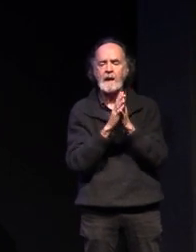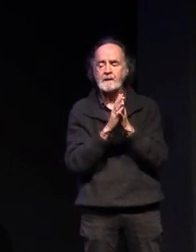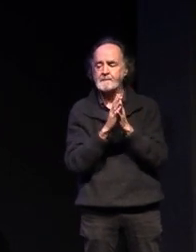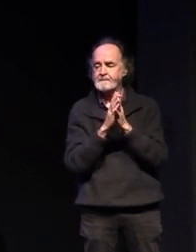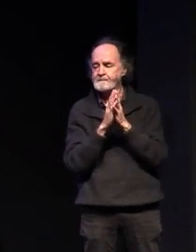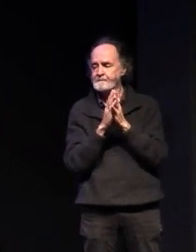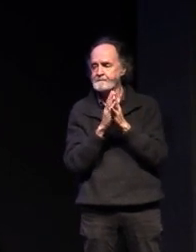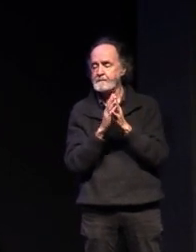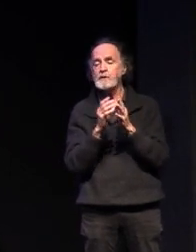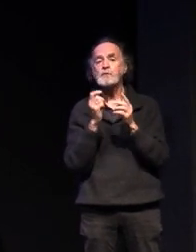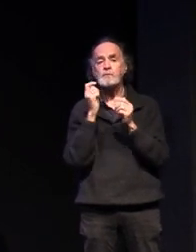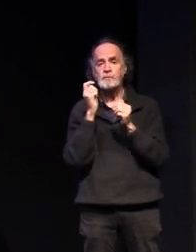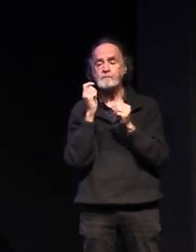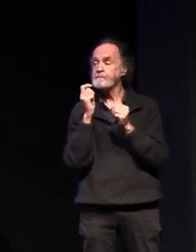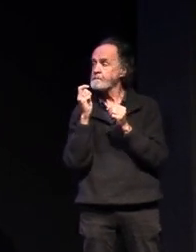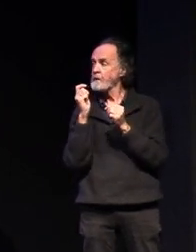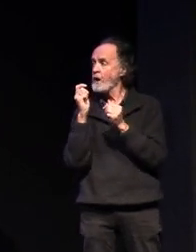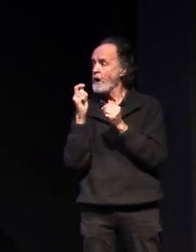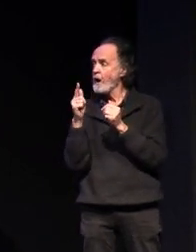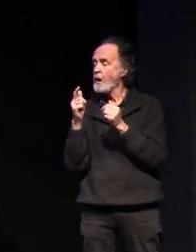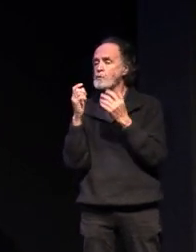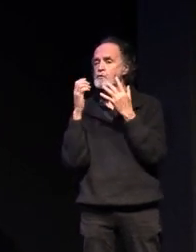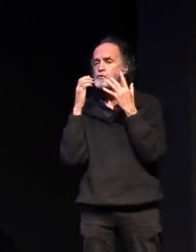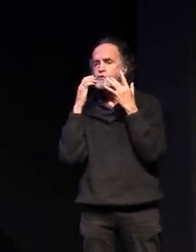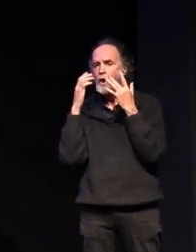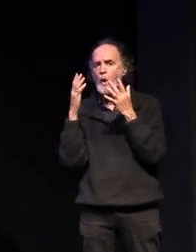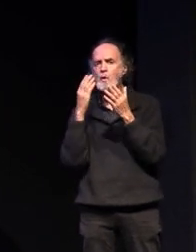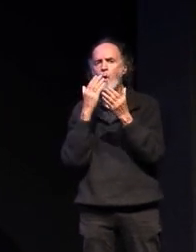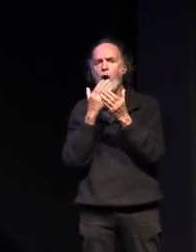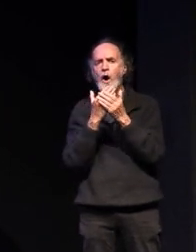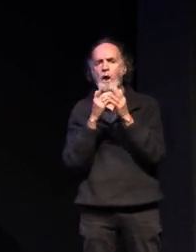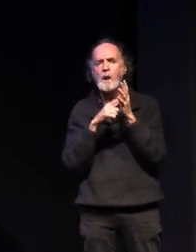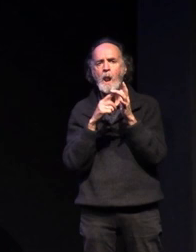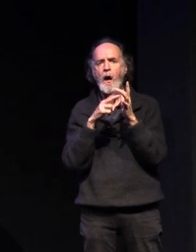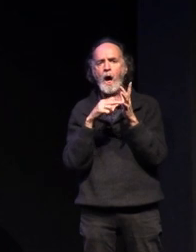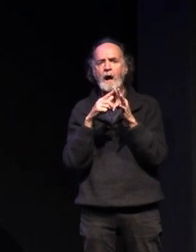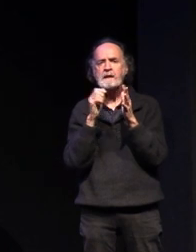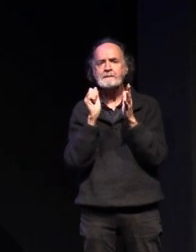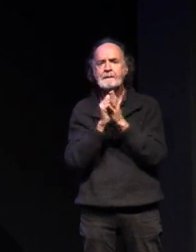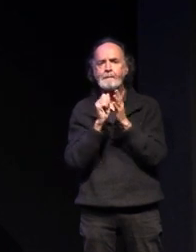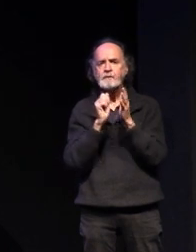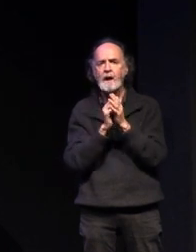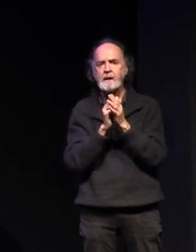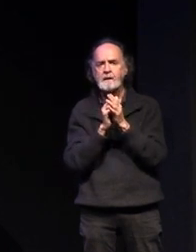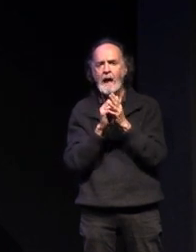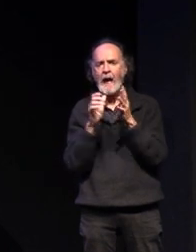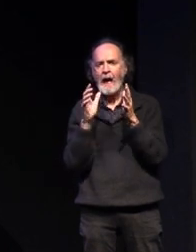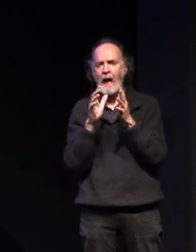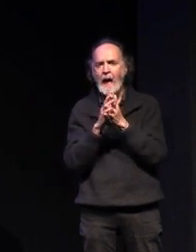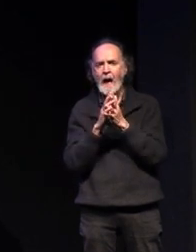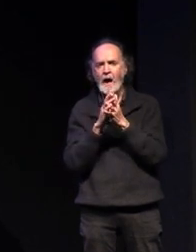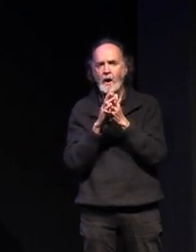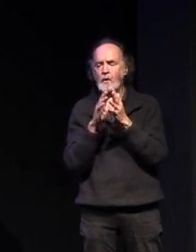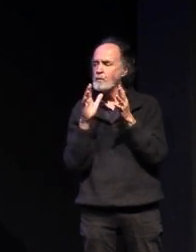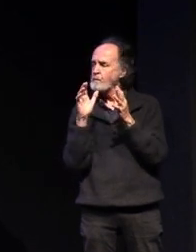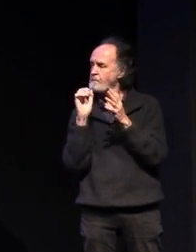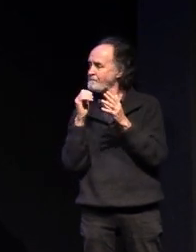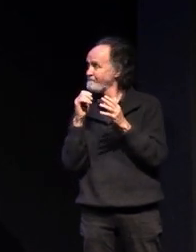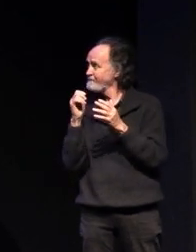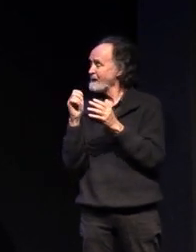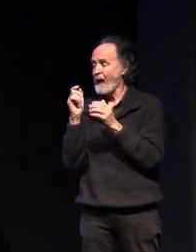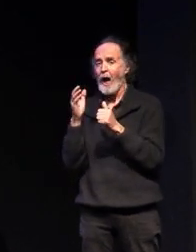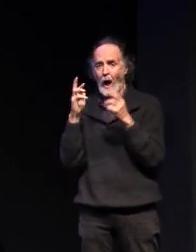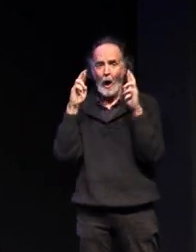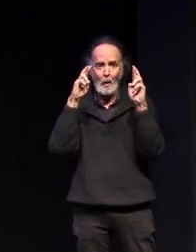just going to demonstrate uh our online subject uh enrollment system based on how my ict skills are going